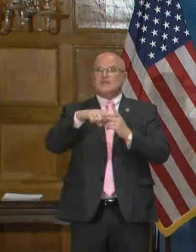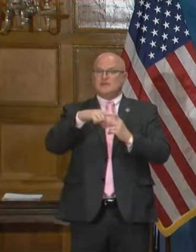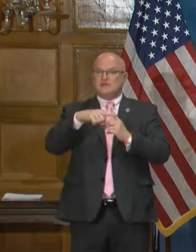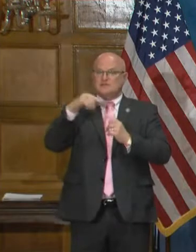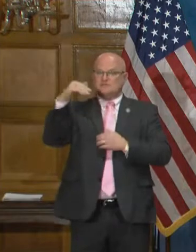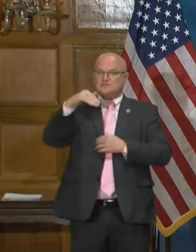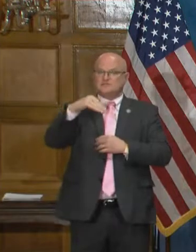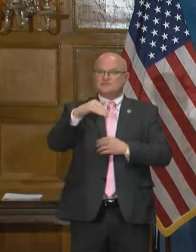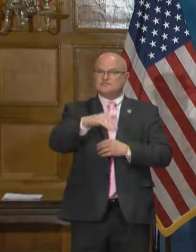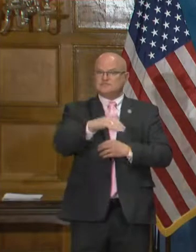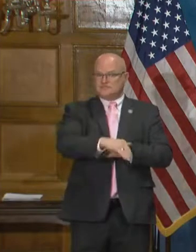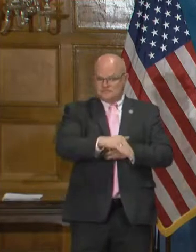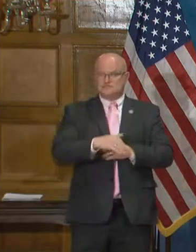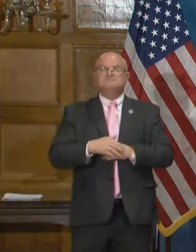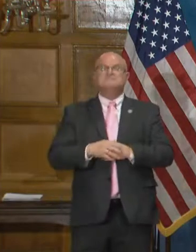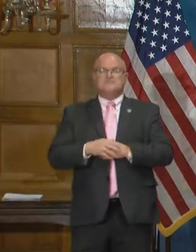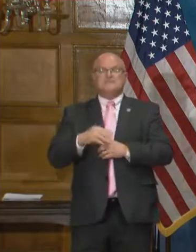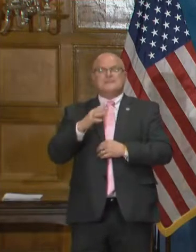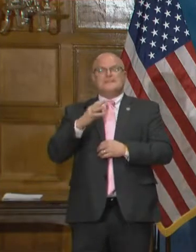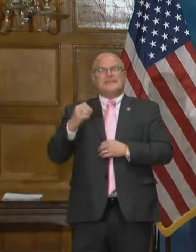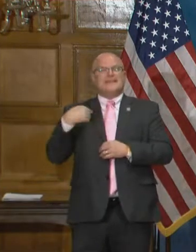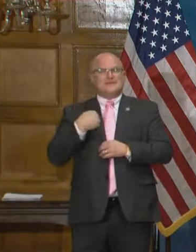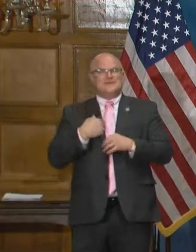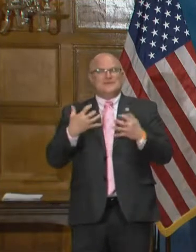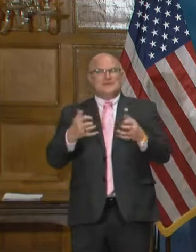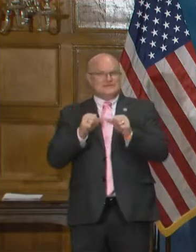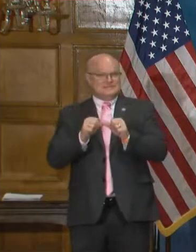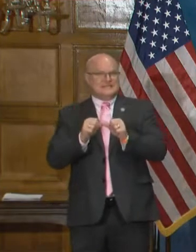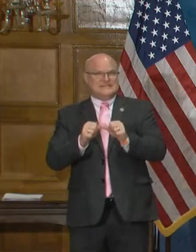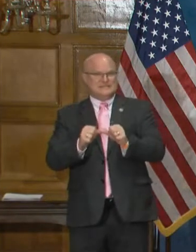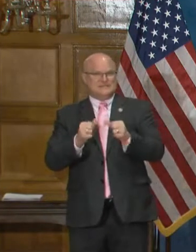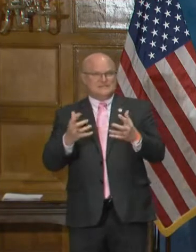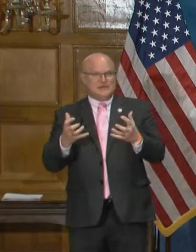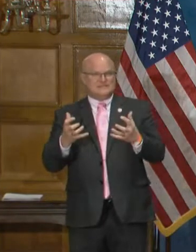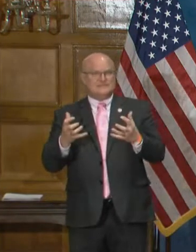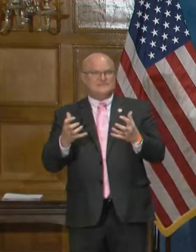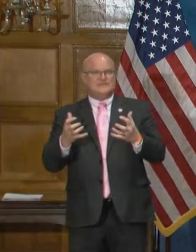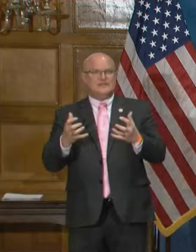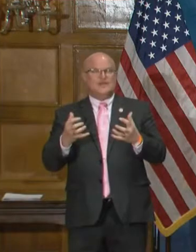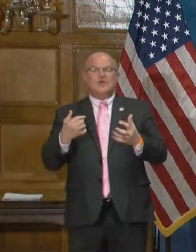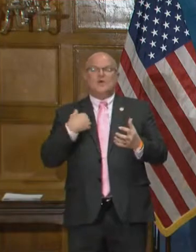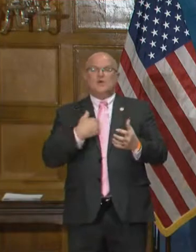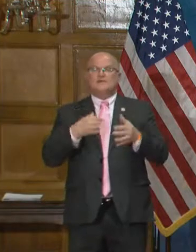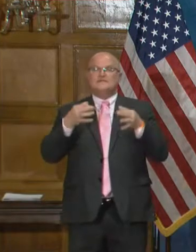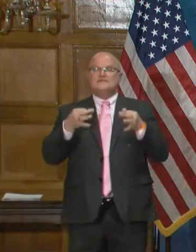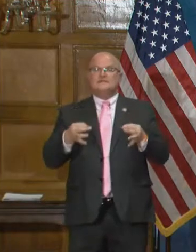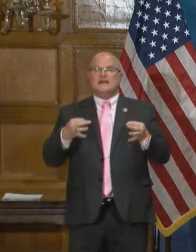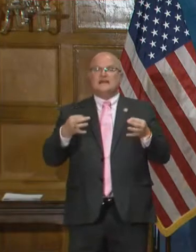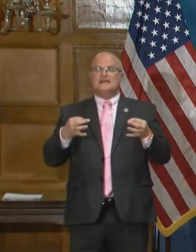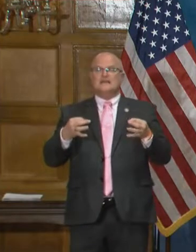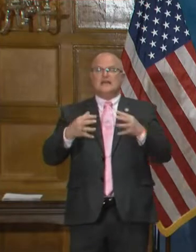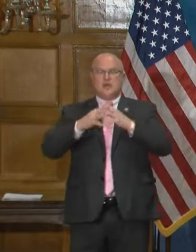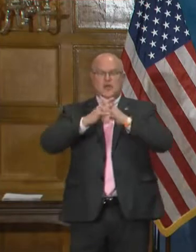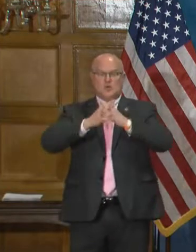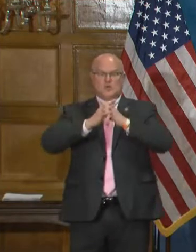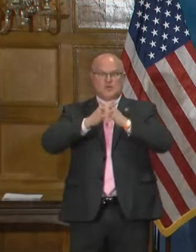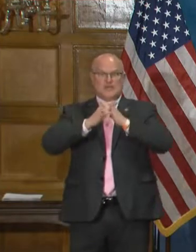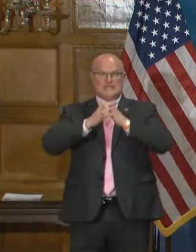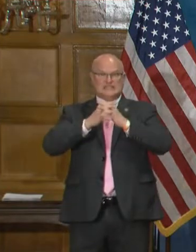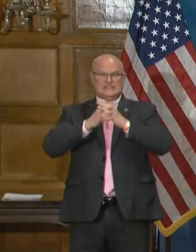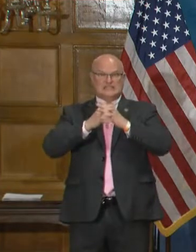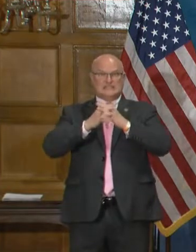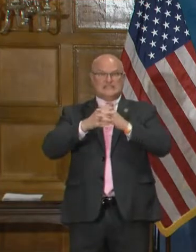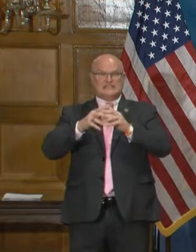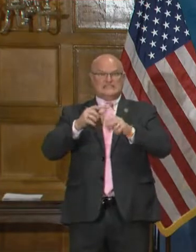trends in the communities. And we want that to continue. We have concluded a successful wrestling season or